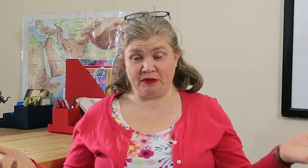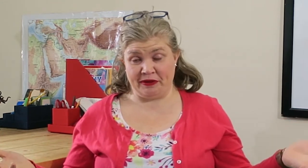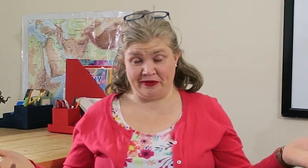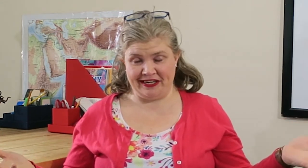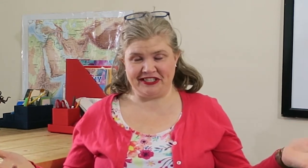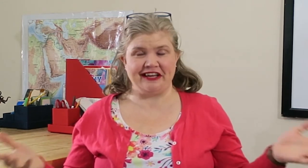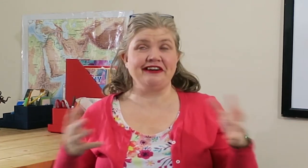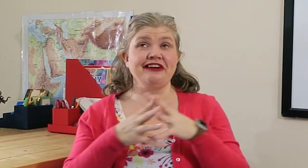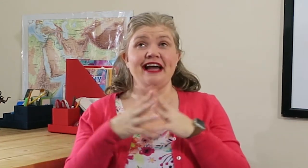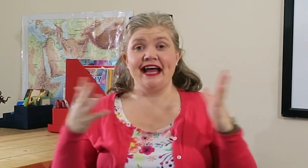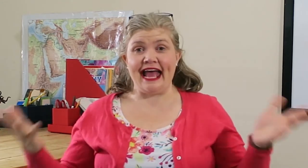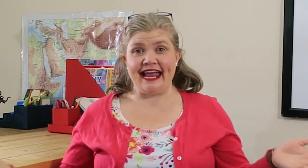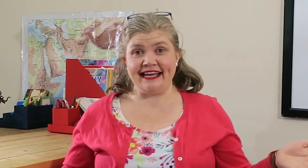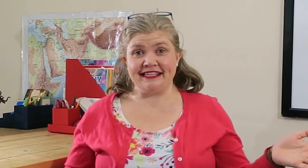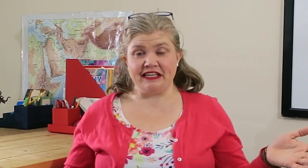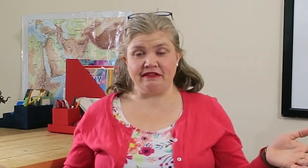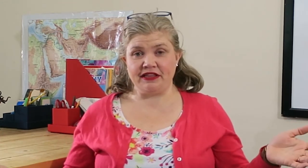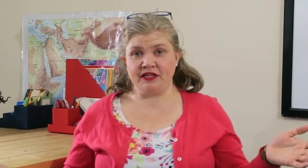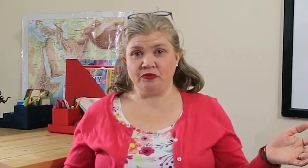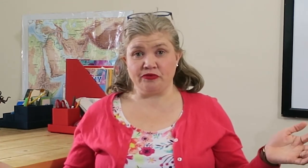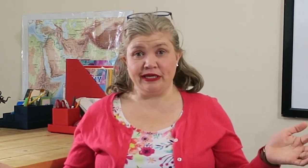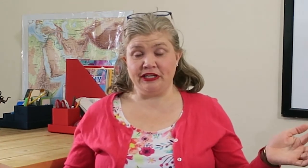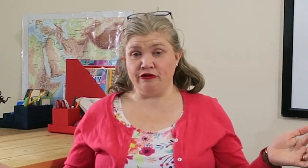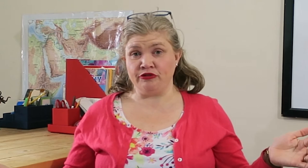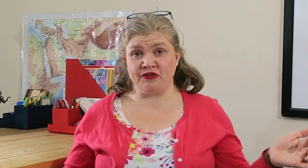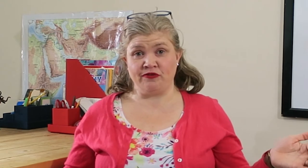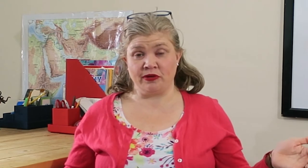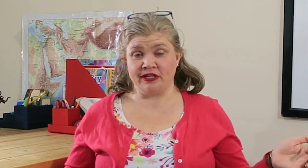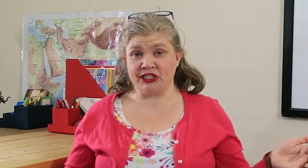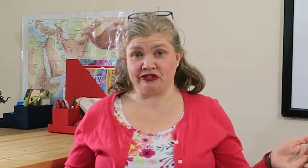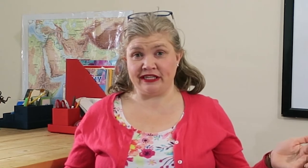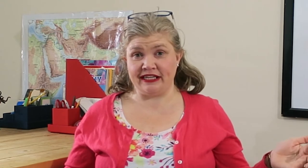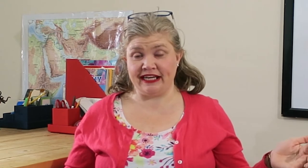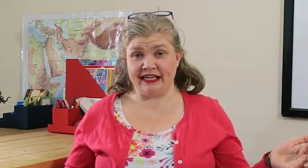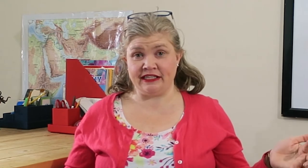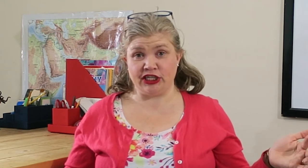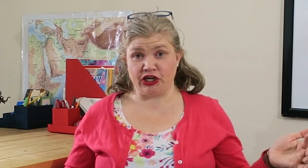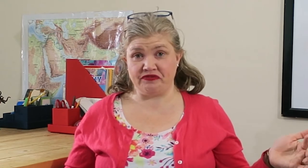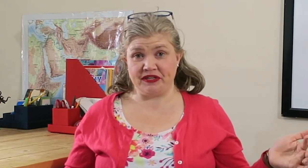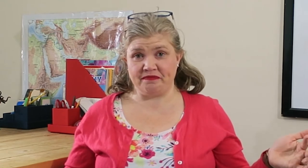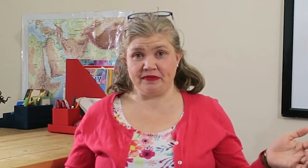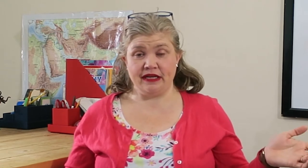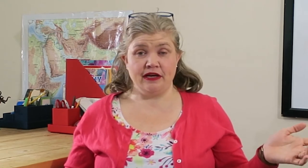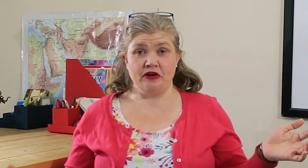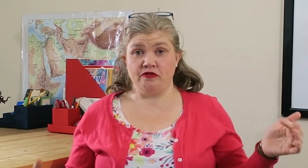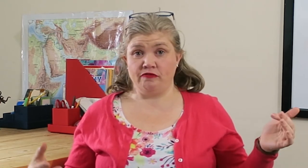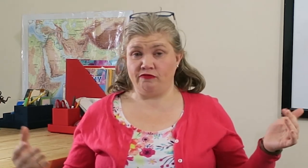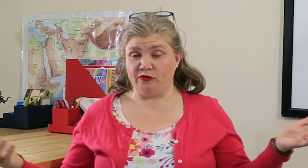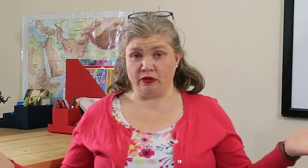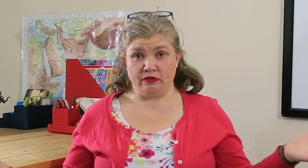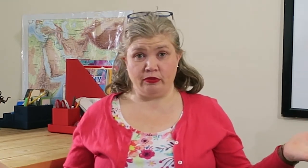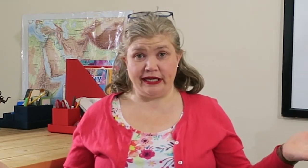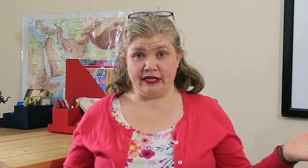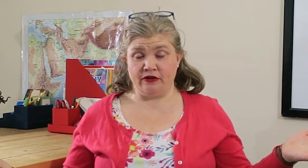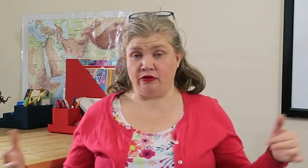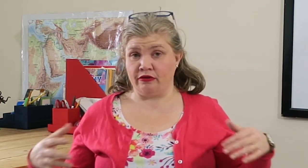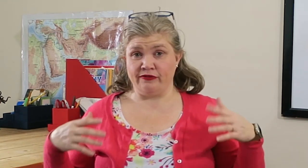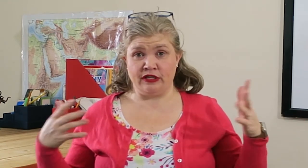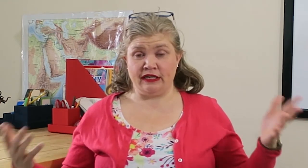know, depending on what age they are and let them read those for history and geography for the week or for the